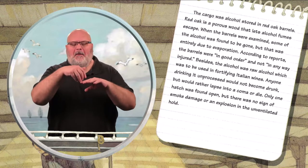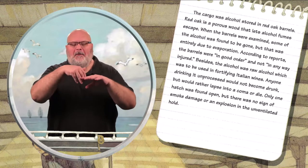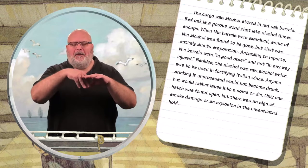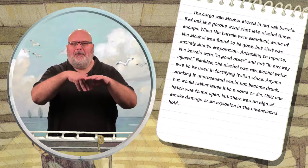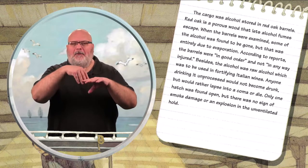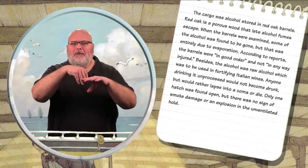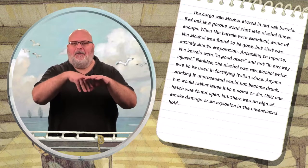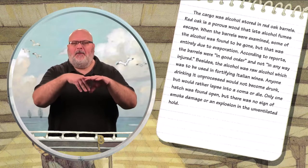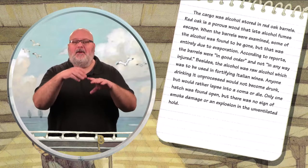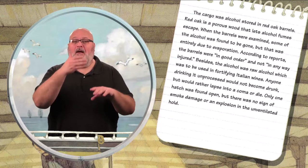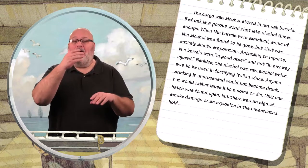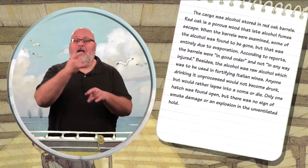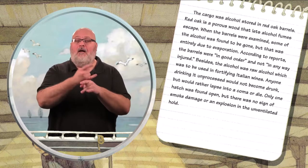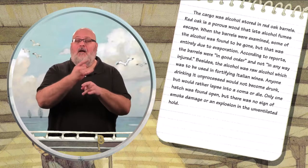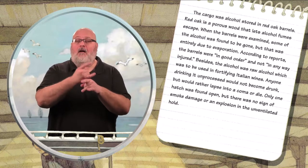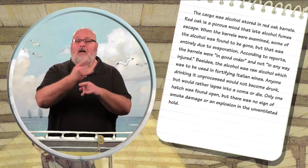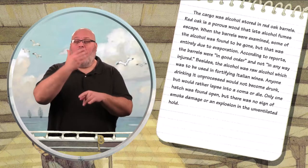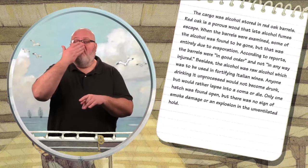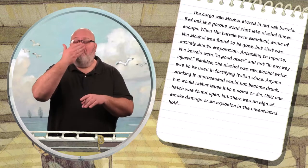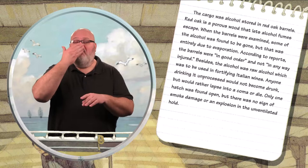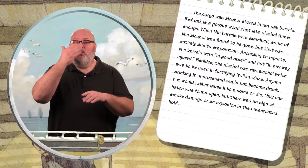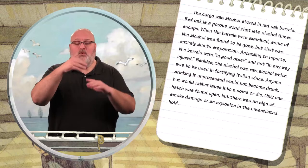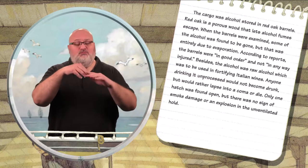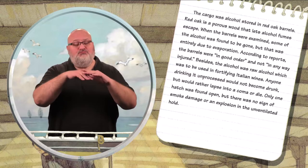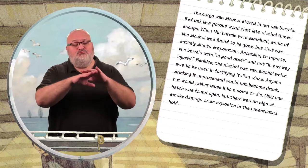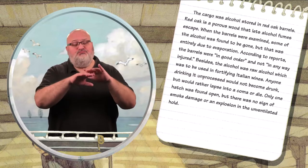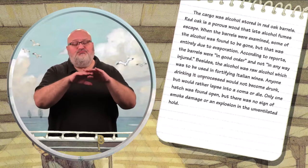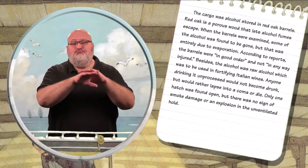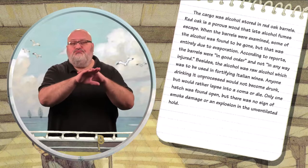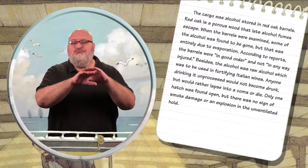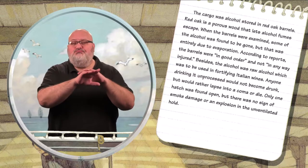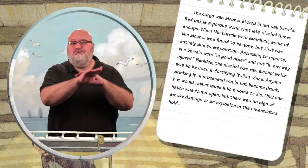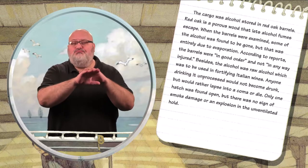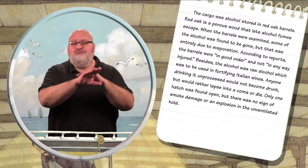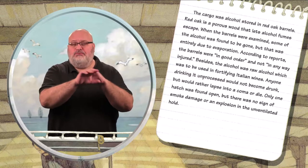Red oak is a porous wood that lets alcohol fumes escape.